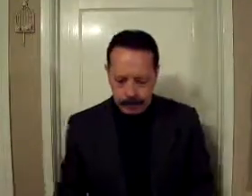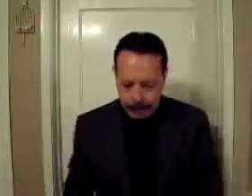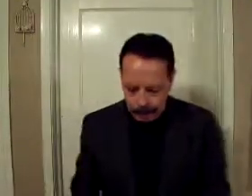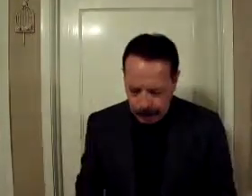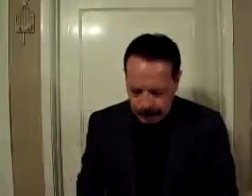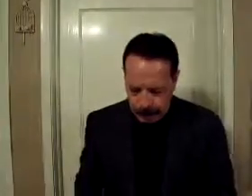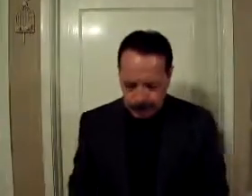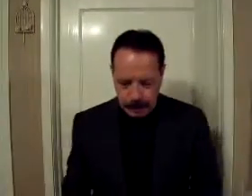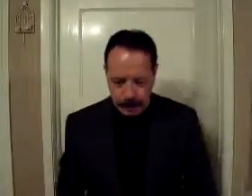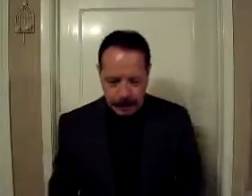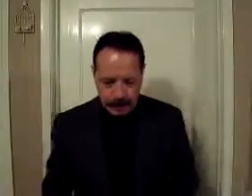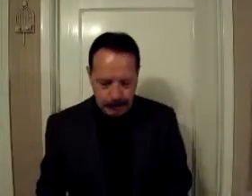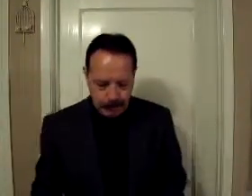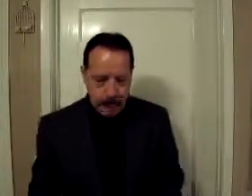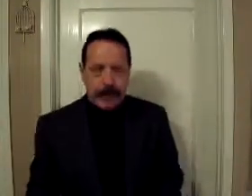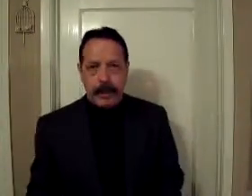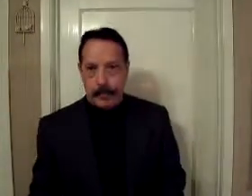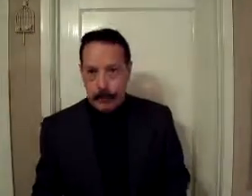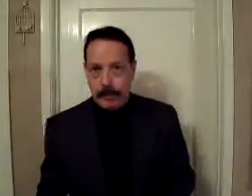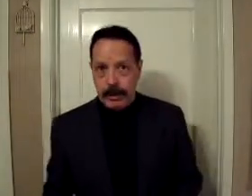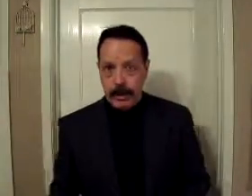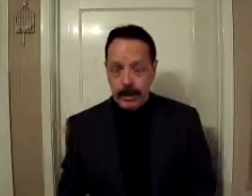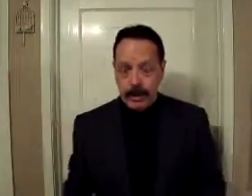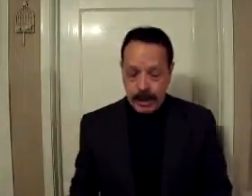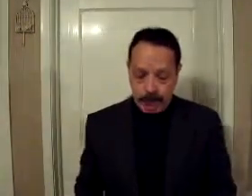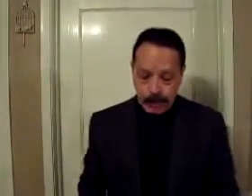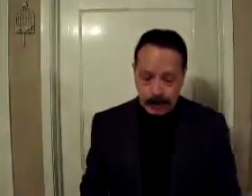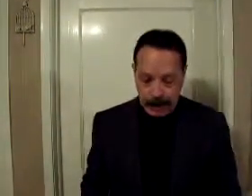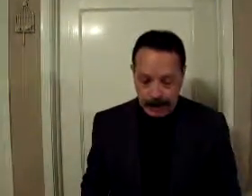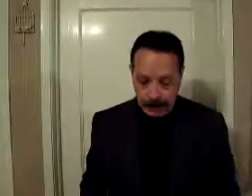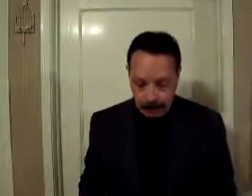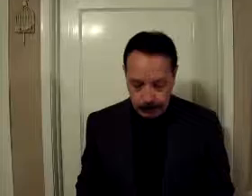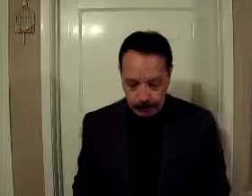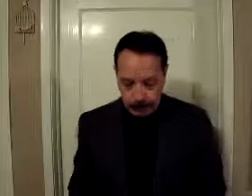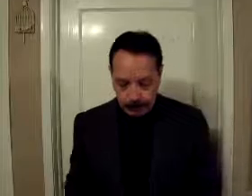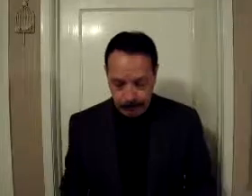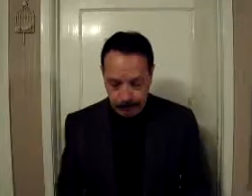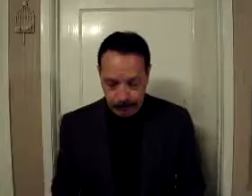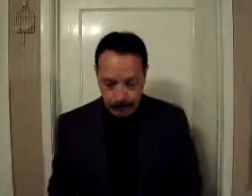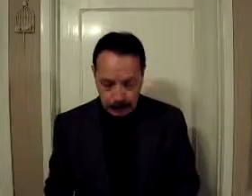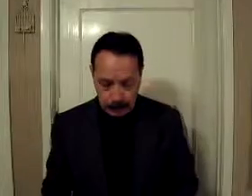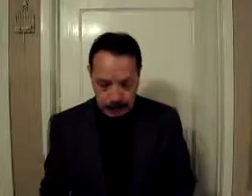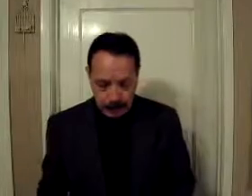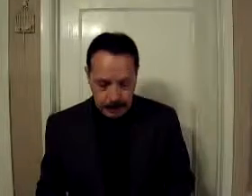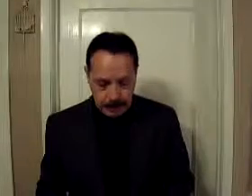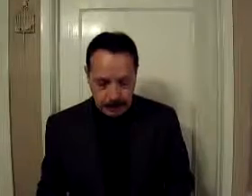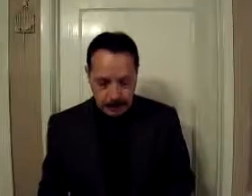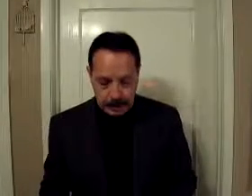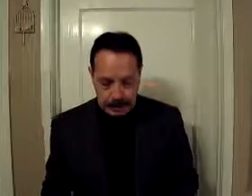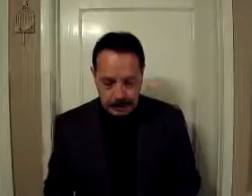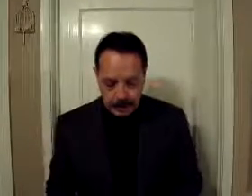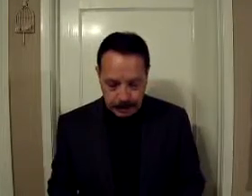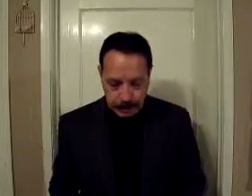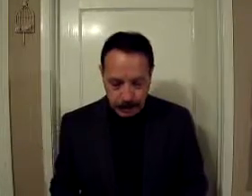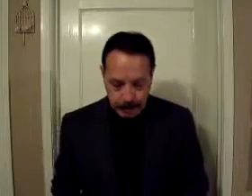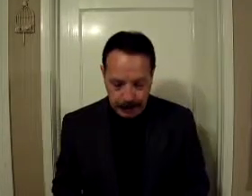that Peter has been talking about in previous chapters and books. He says, the same way,